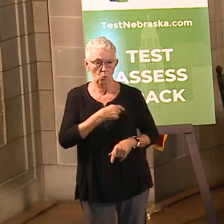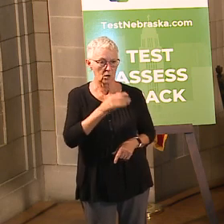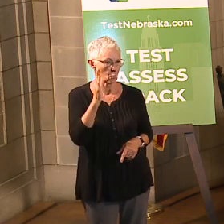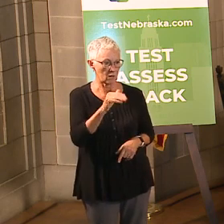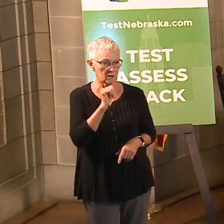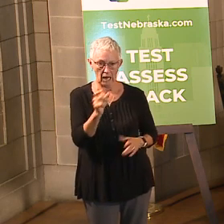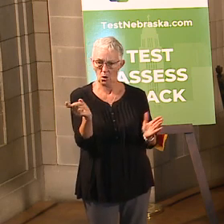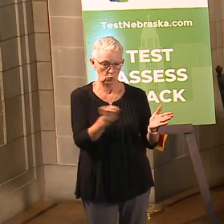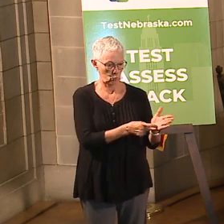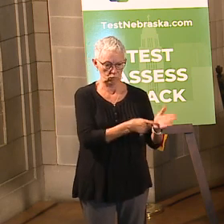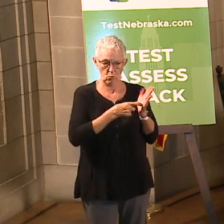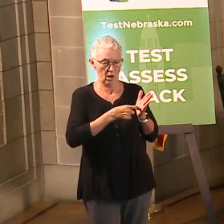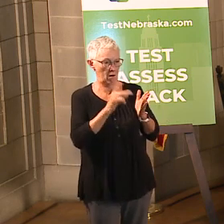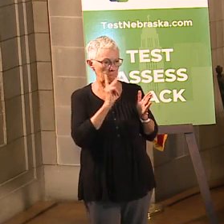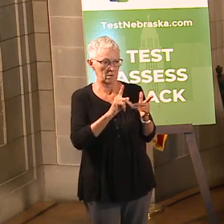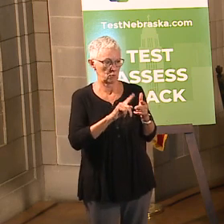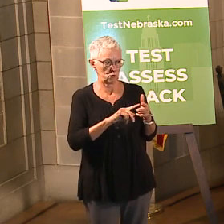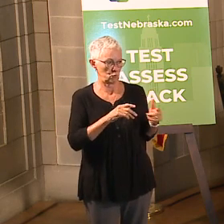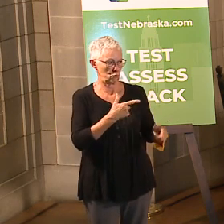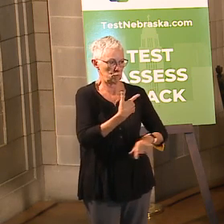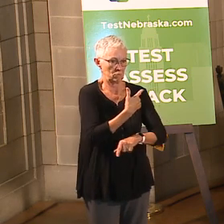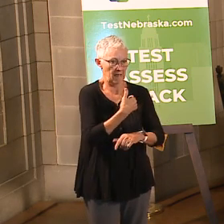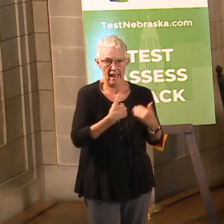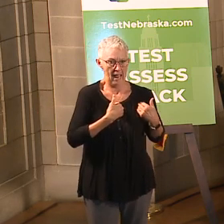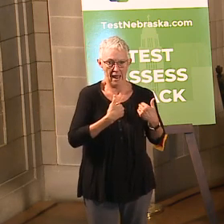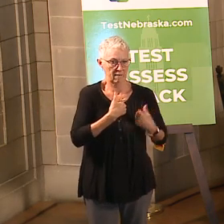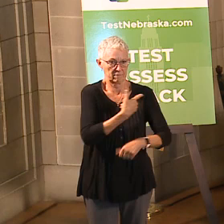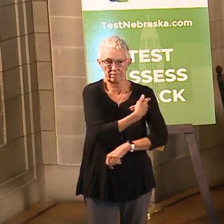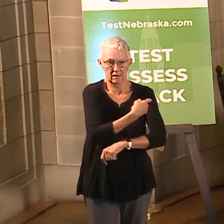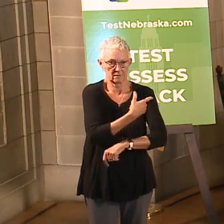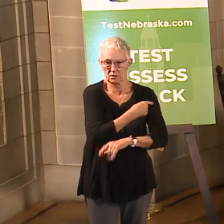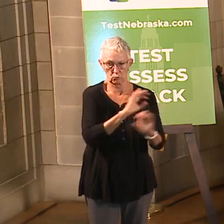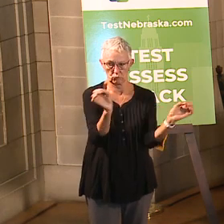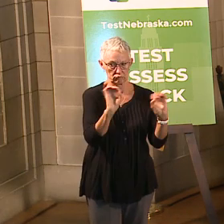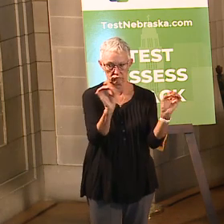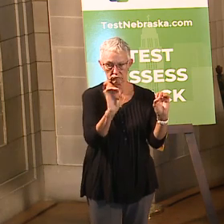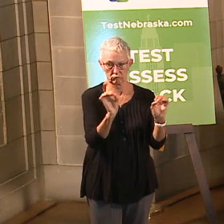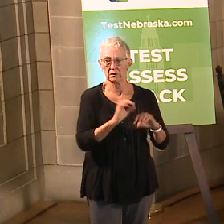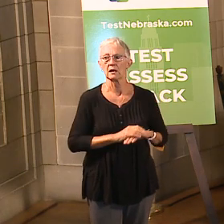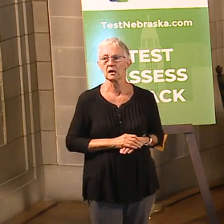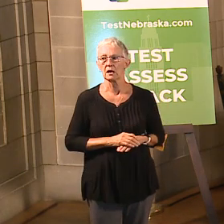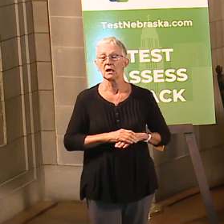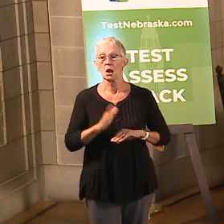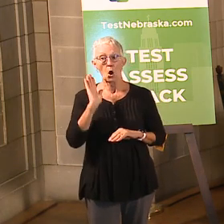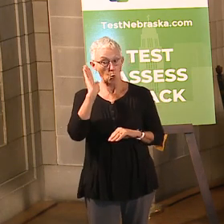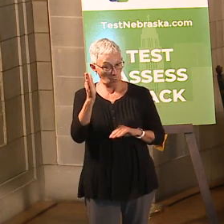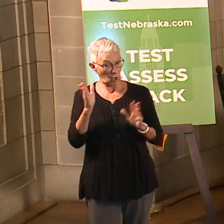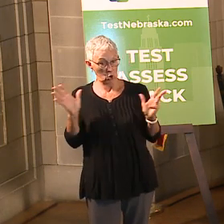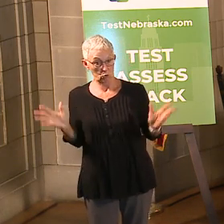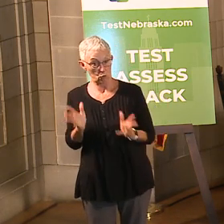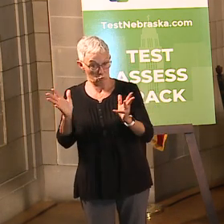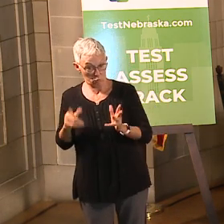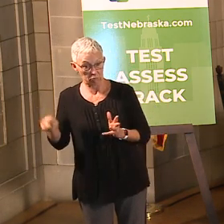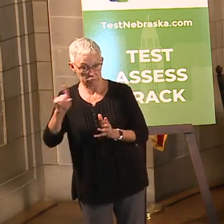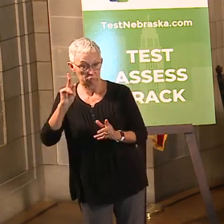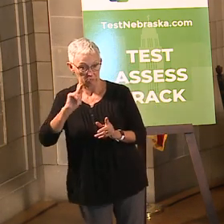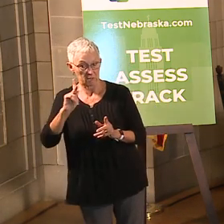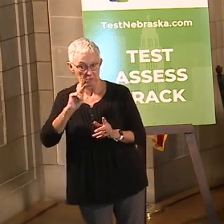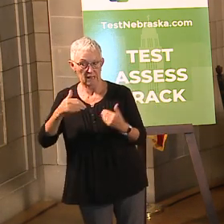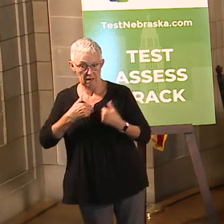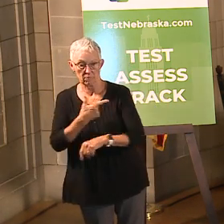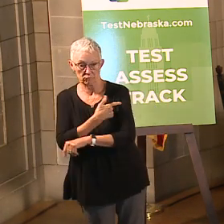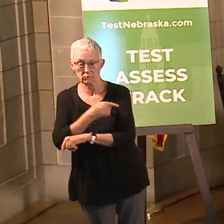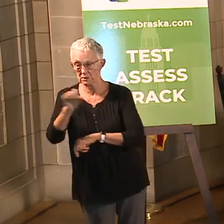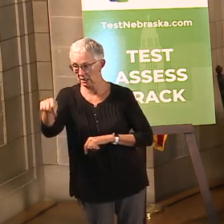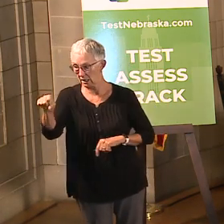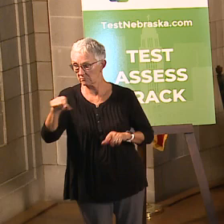either. Now, we certainly encourage people to get vaccines. Here in Nebraska, just overall, pre-pandemic, we were, I